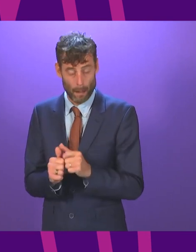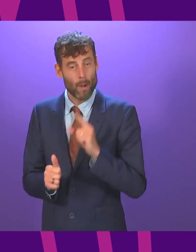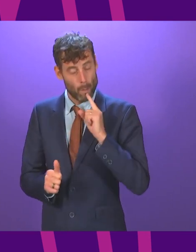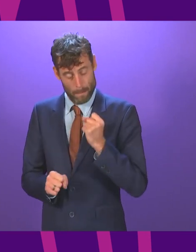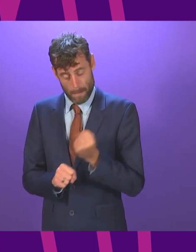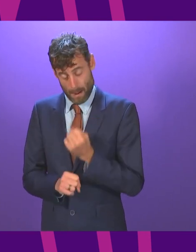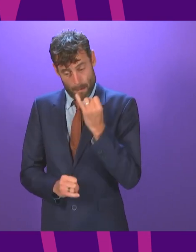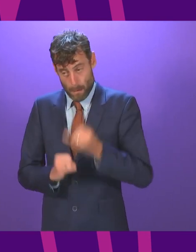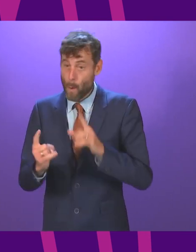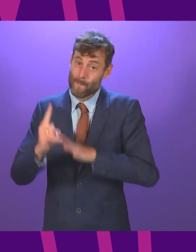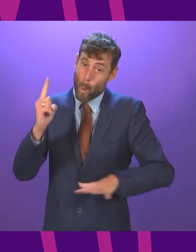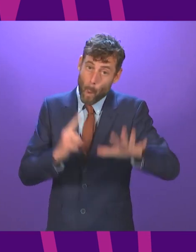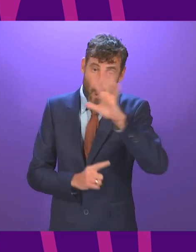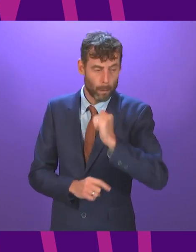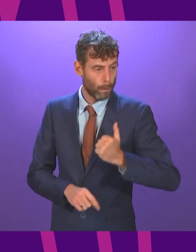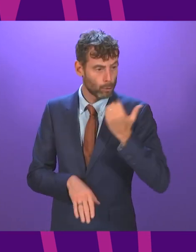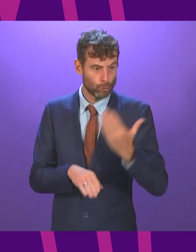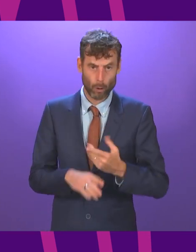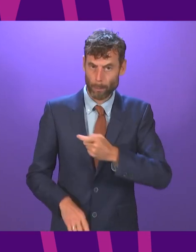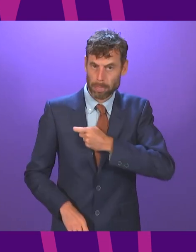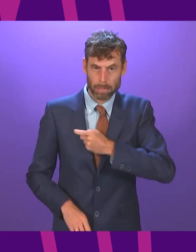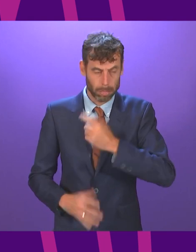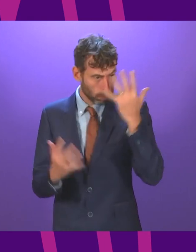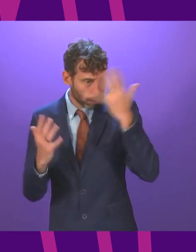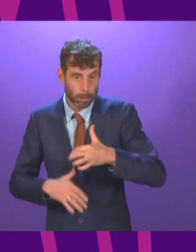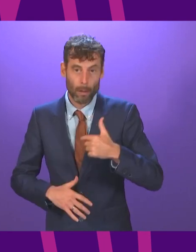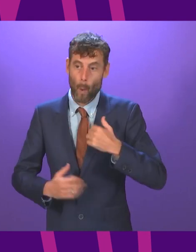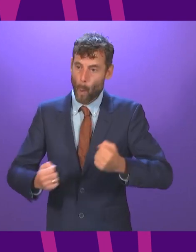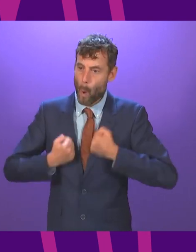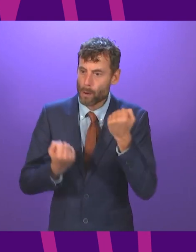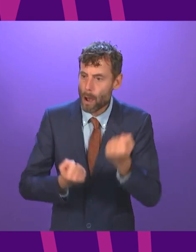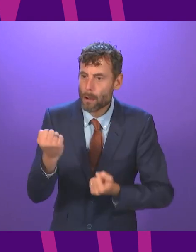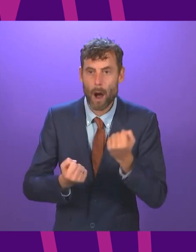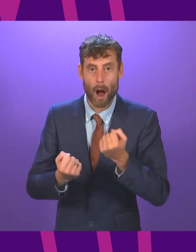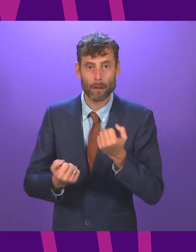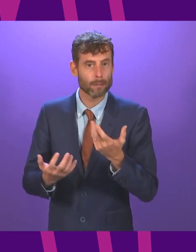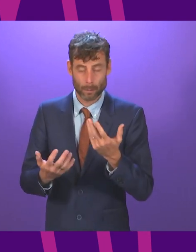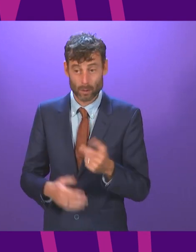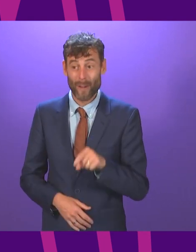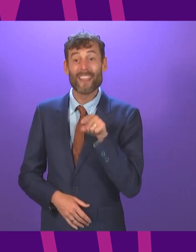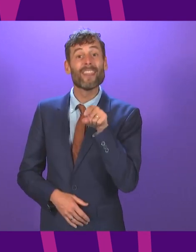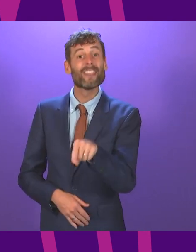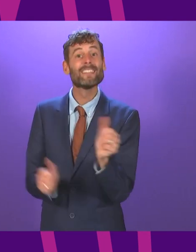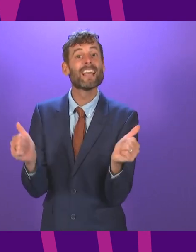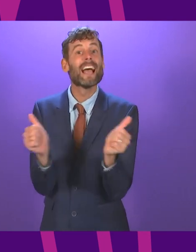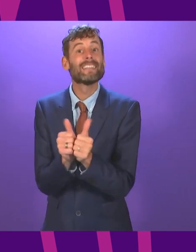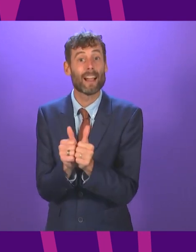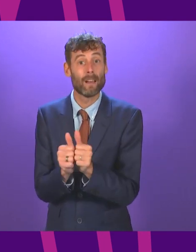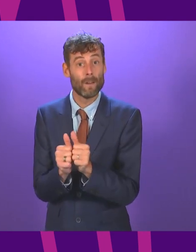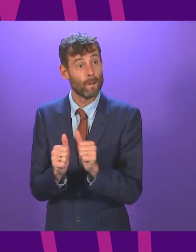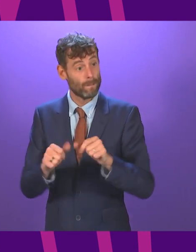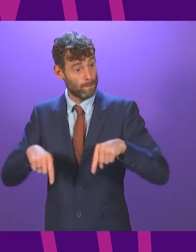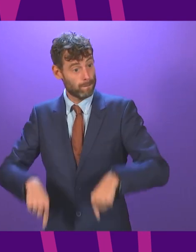vehicle. This is not a deal that works for Scotland. This is a deal that works for Nicola Sturgeon. She